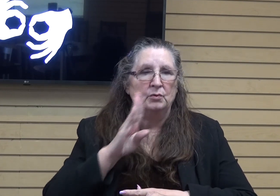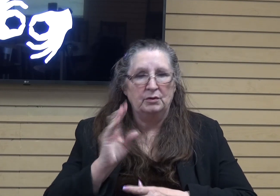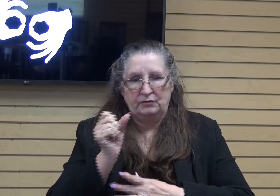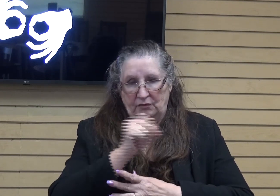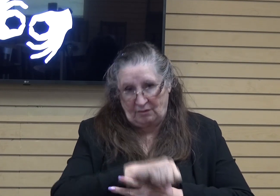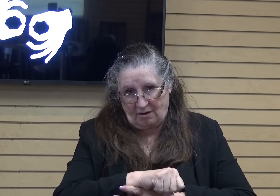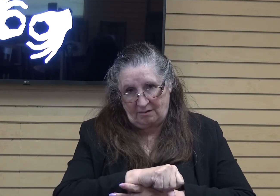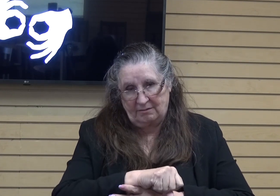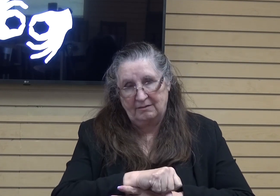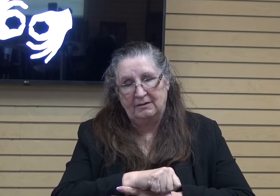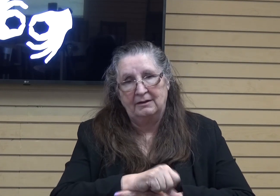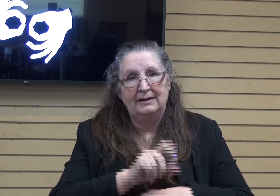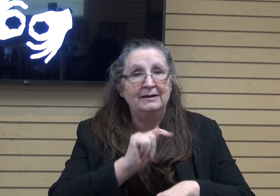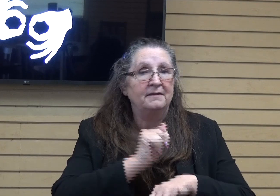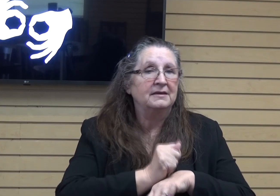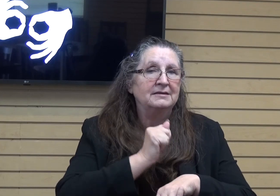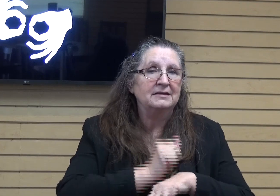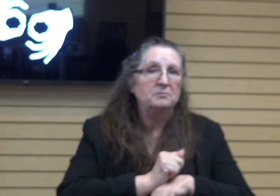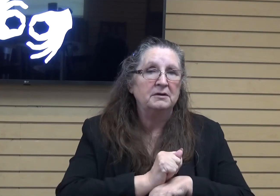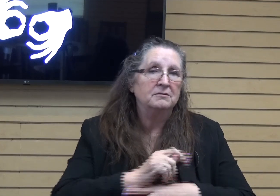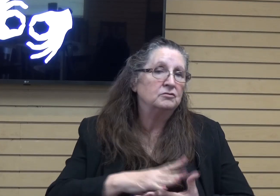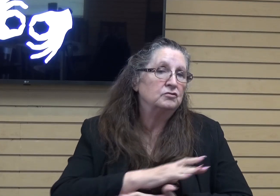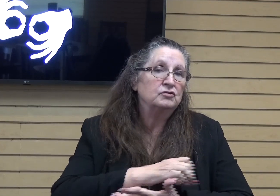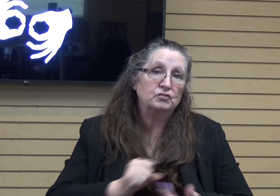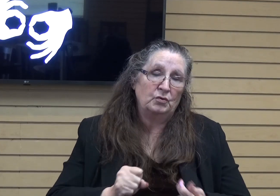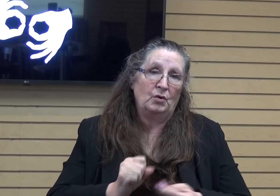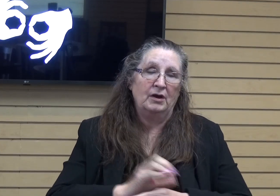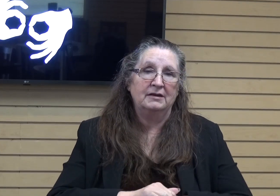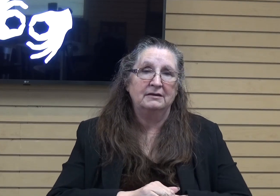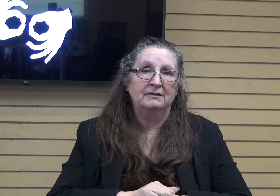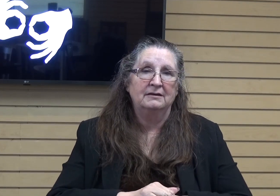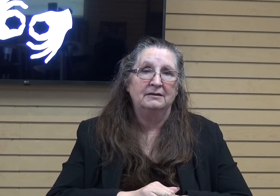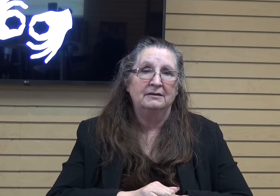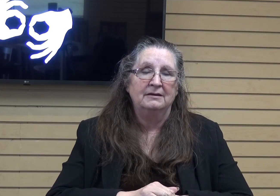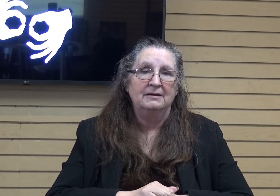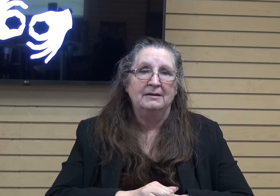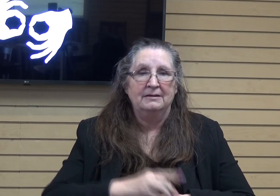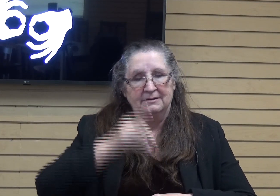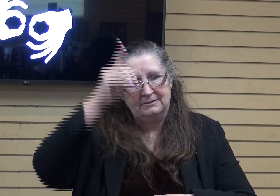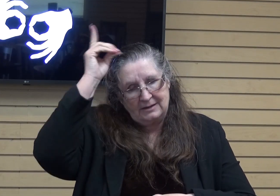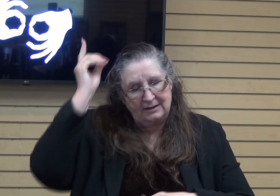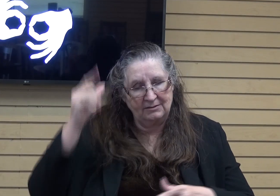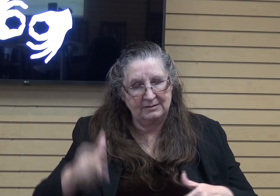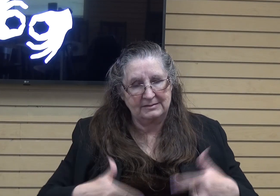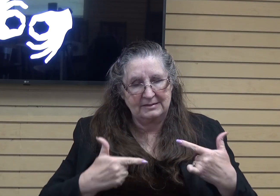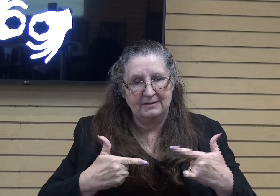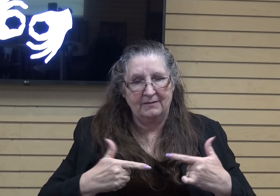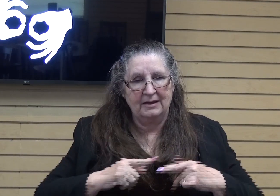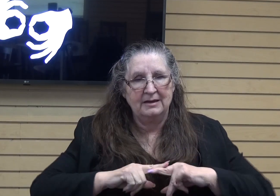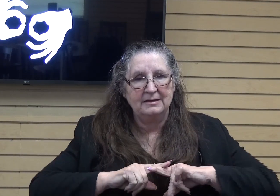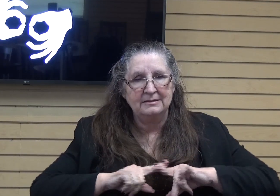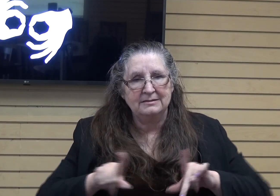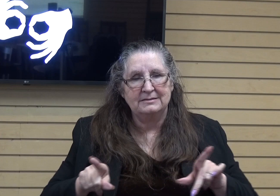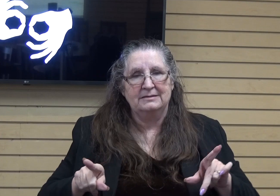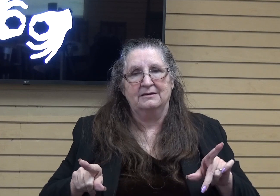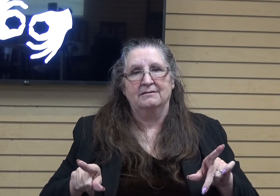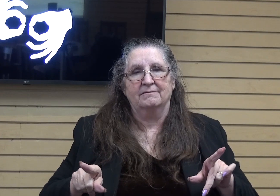The temple had been destroyed, and he was living in a completely different place